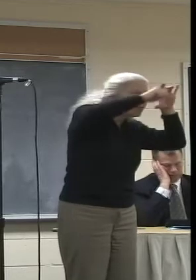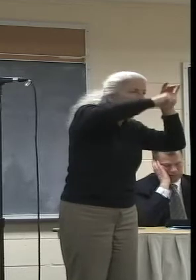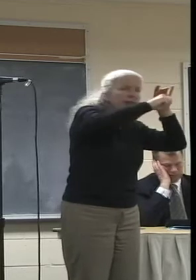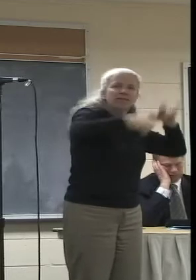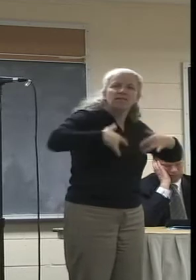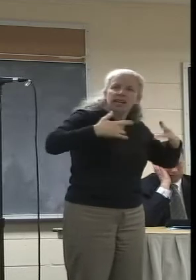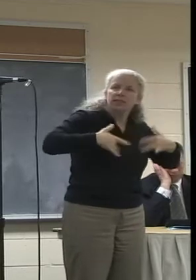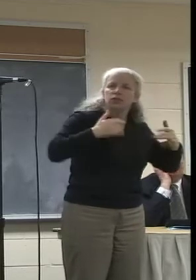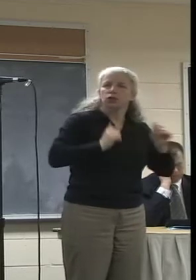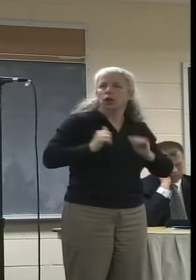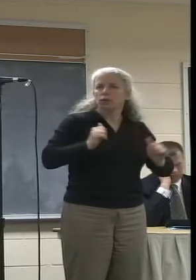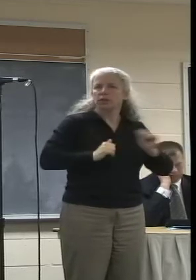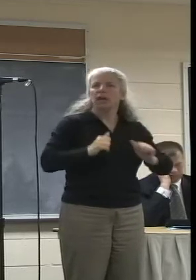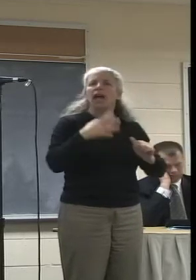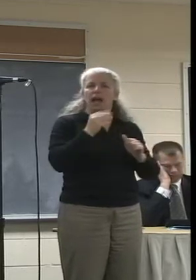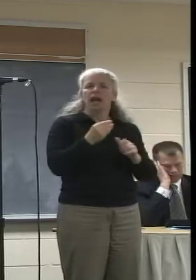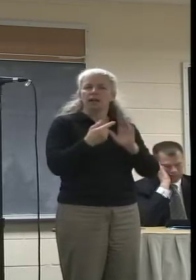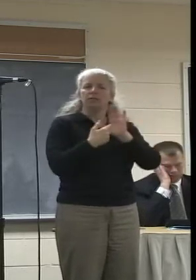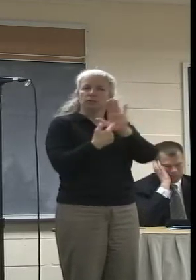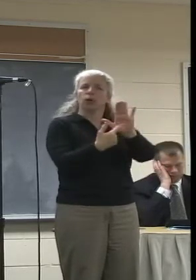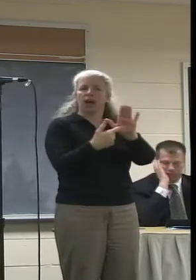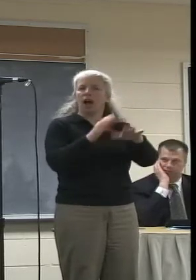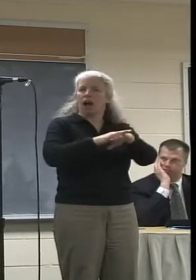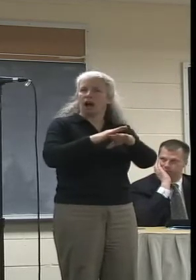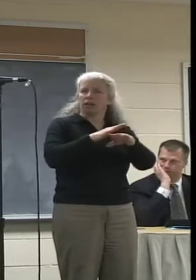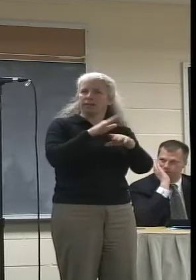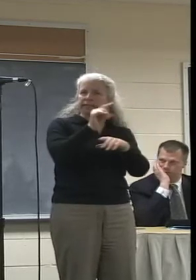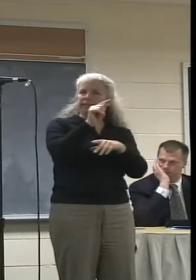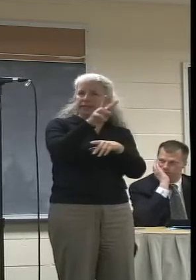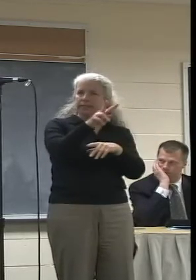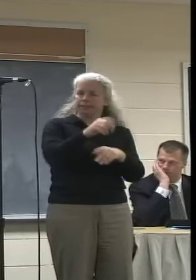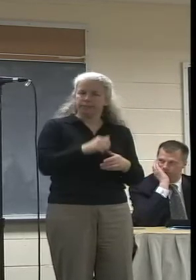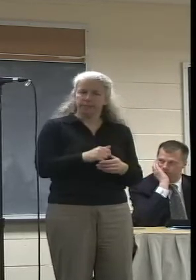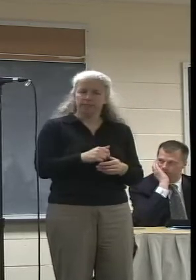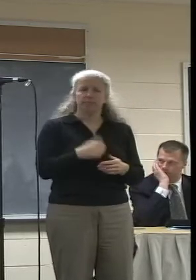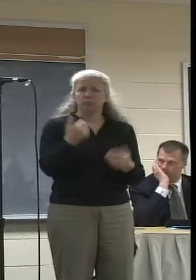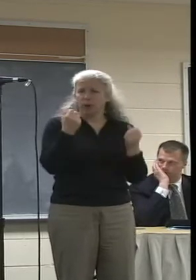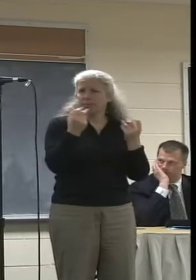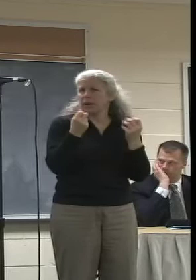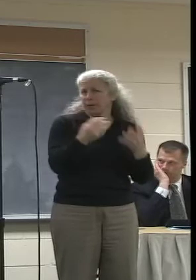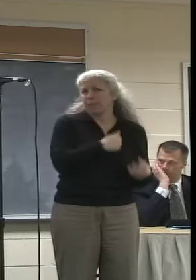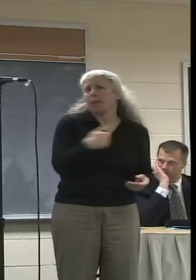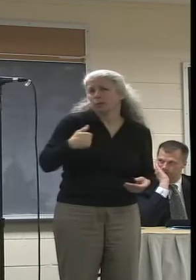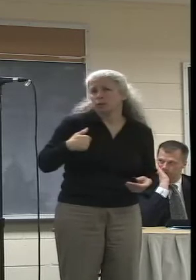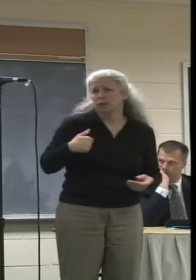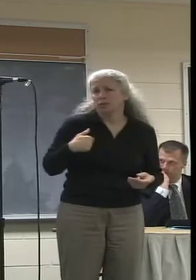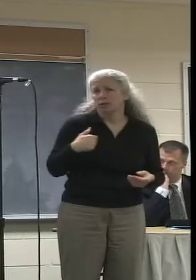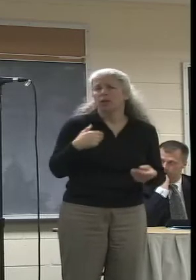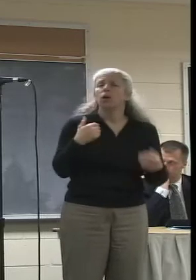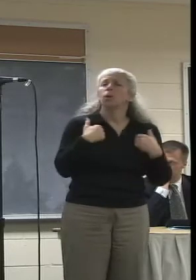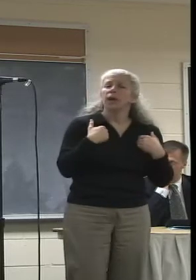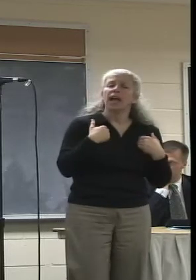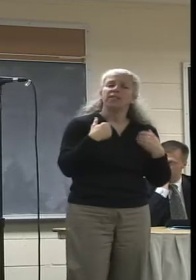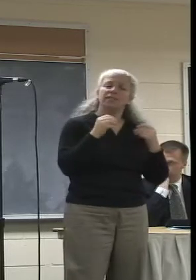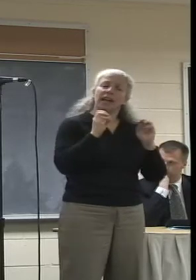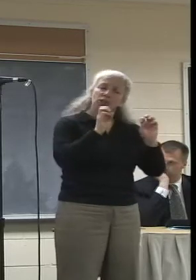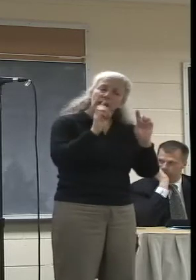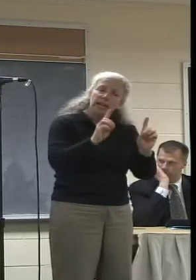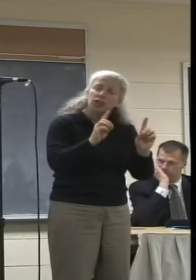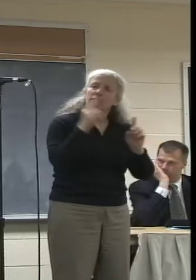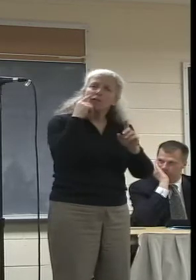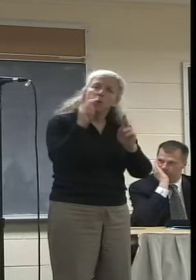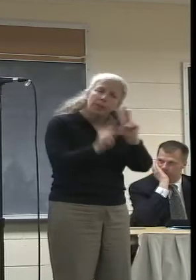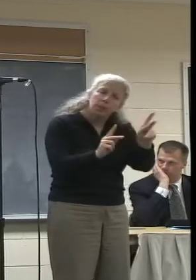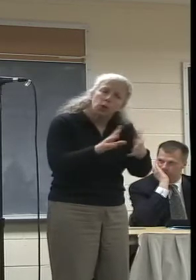and scheduling programs for broadcast. We have a very active membership and we offer many things including multimedia education, hands-on